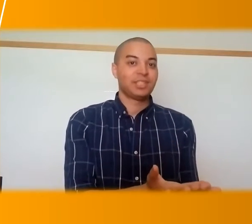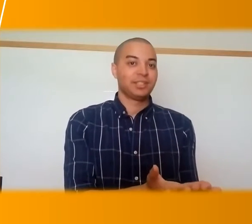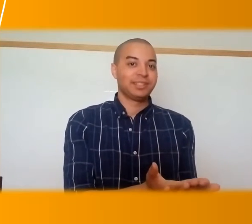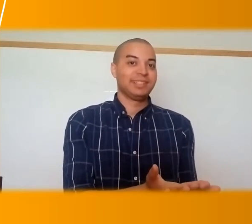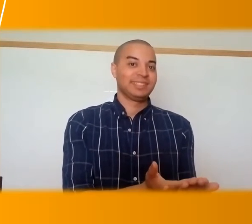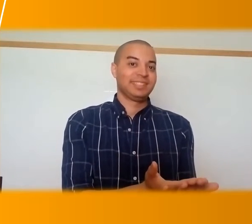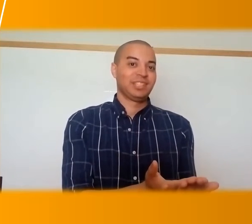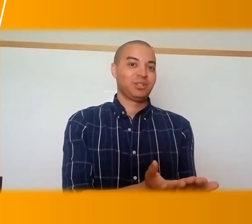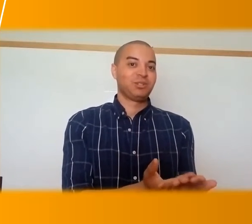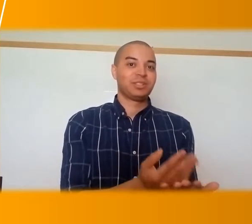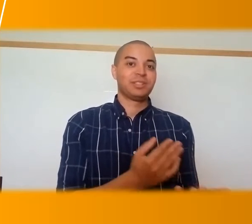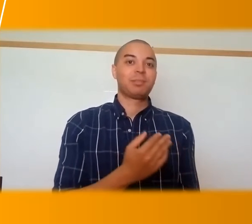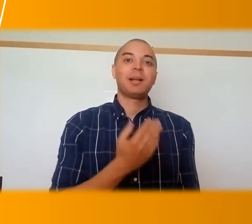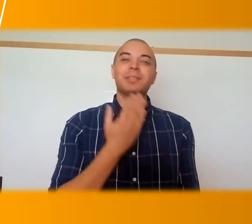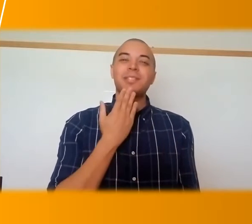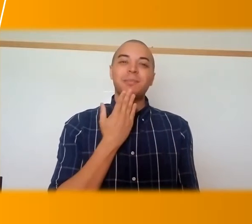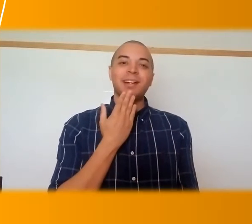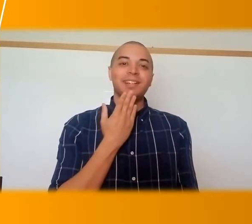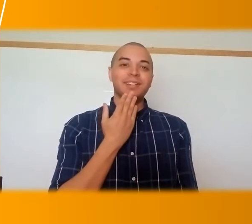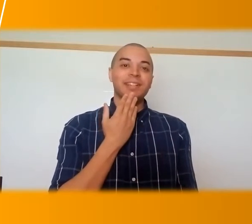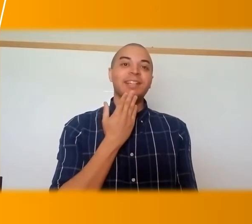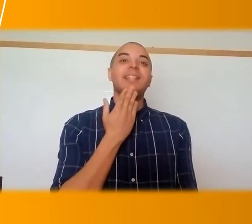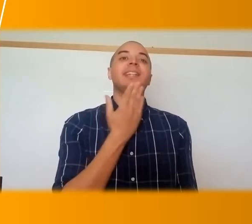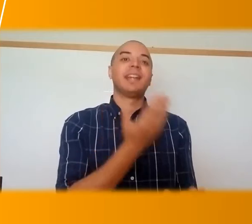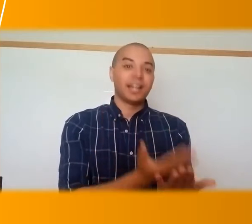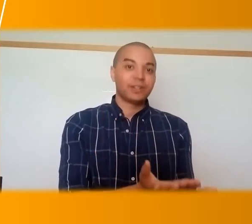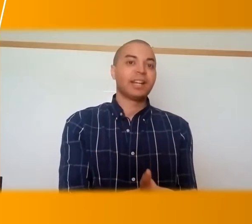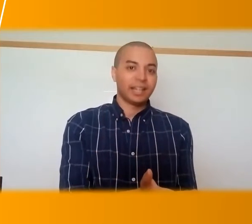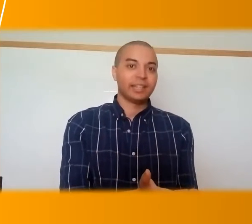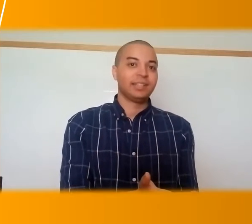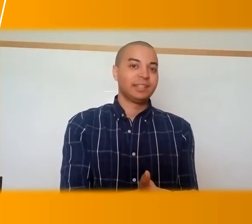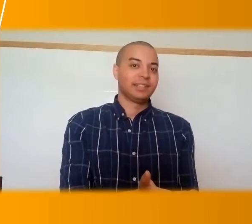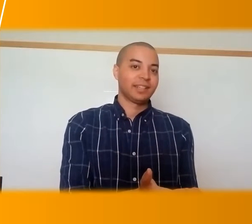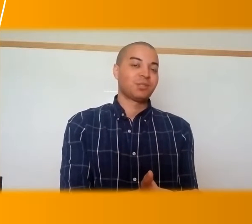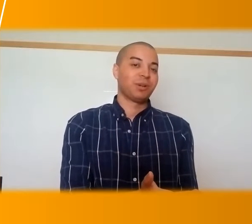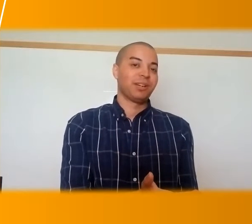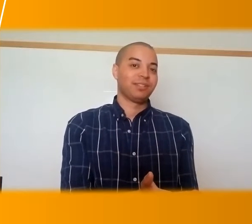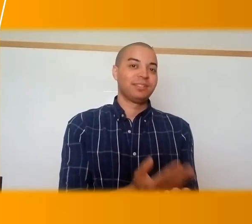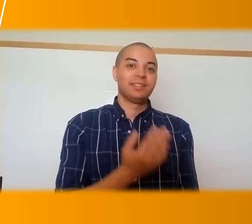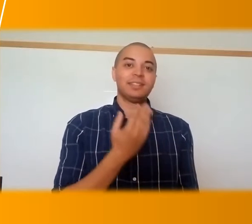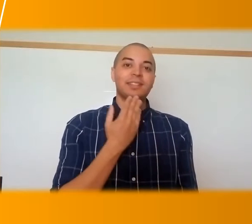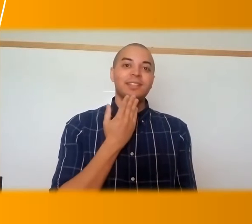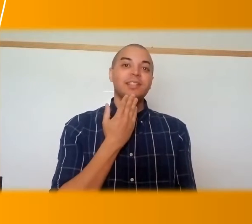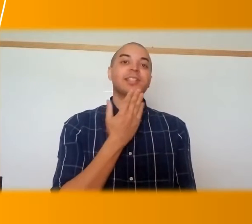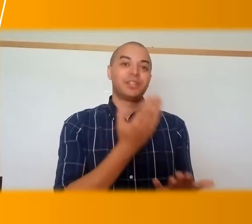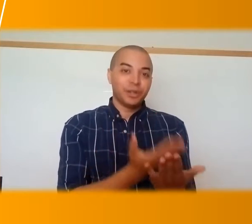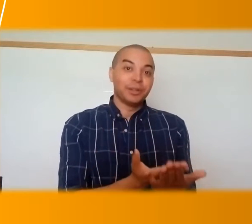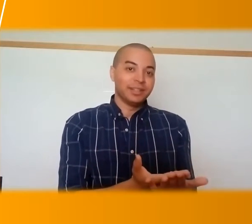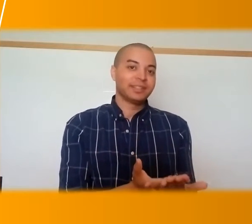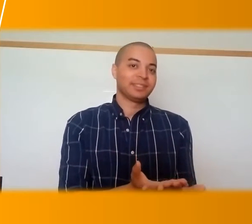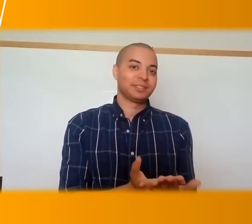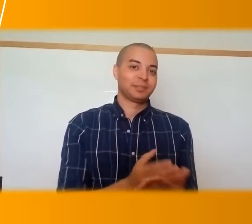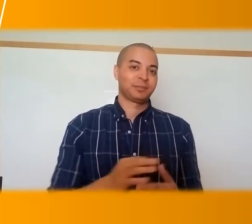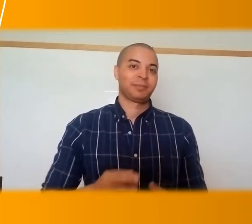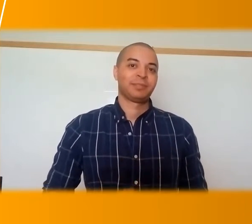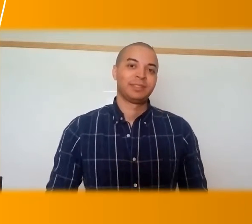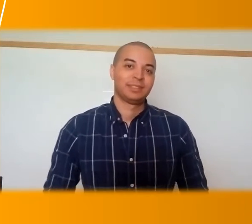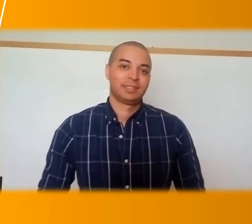something's good, you should probably smile and nod your head as well. Good.